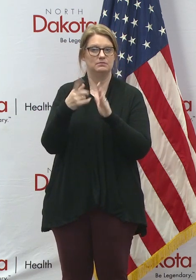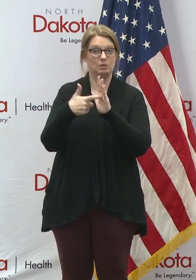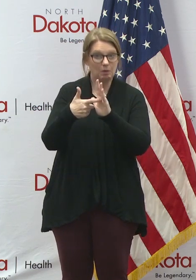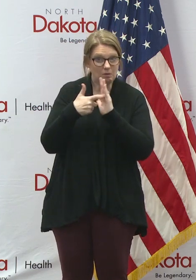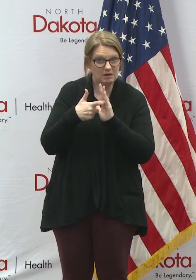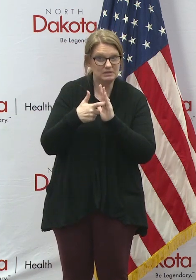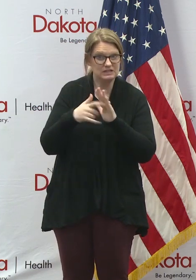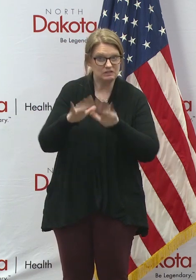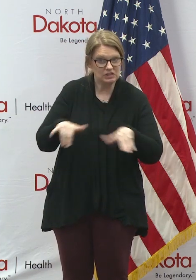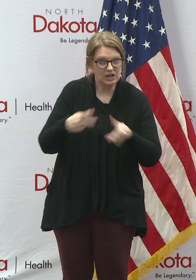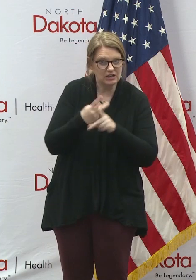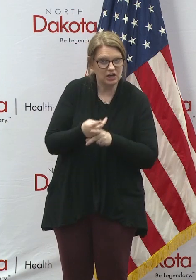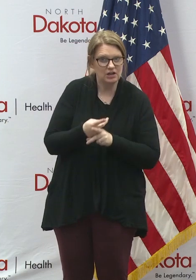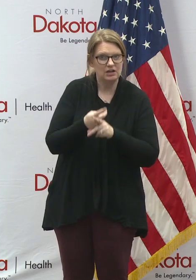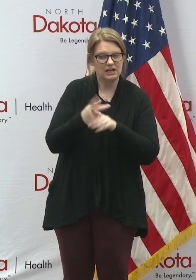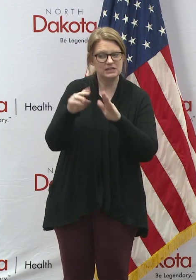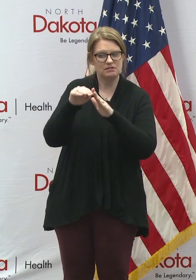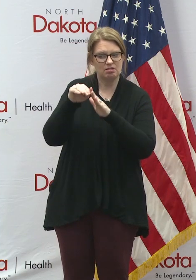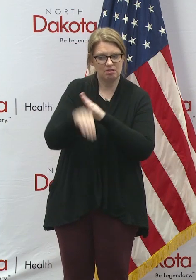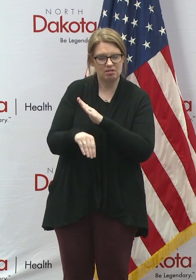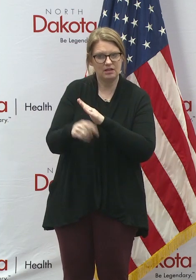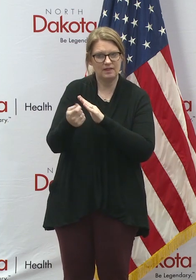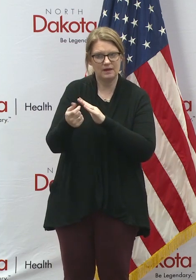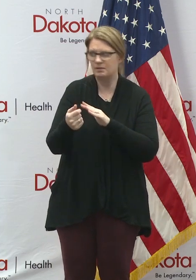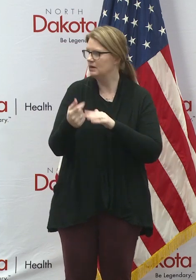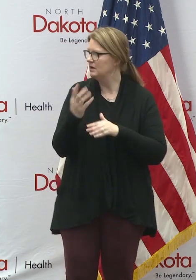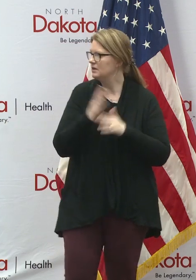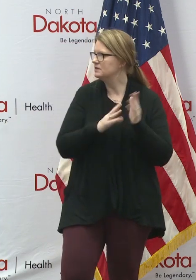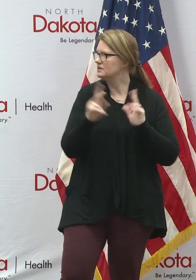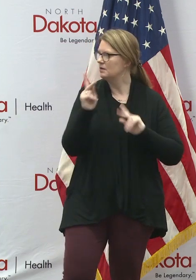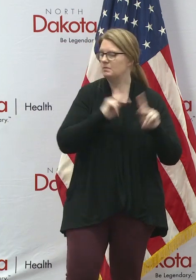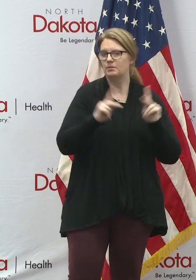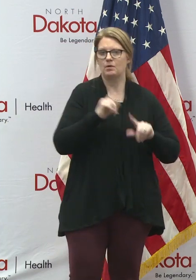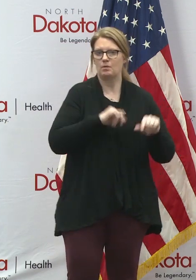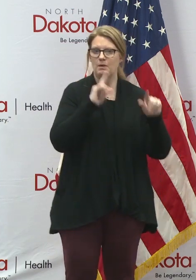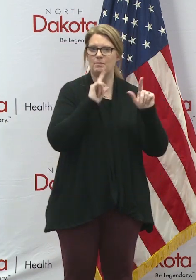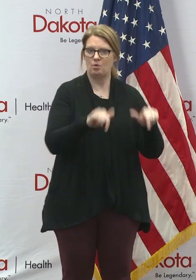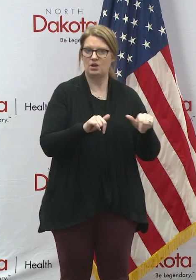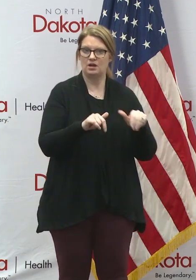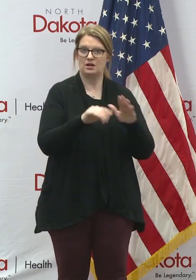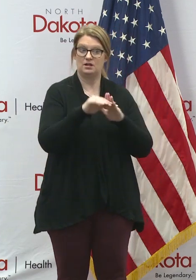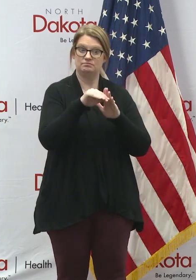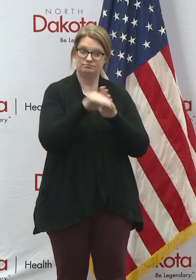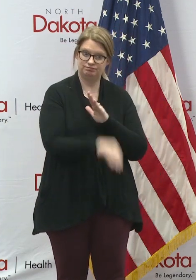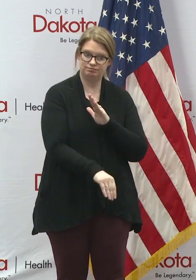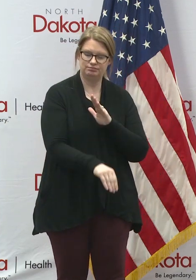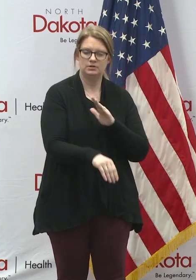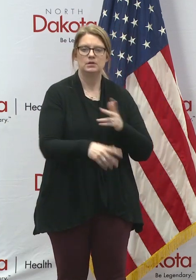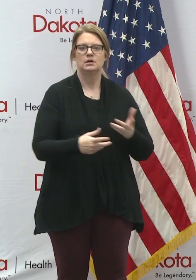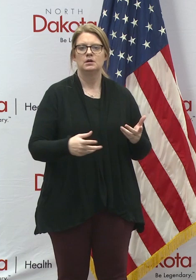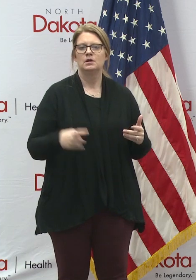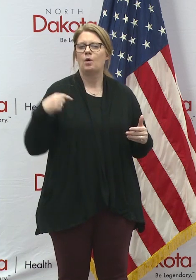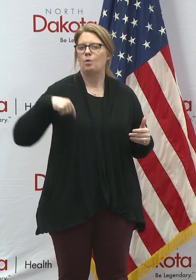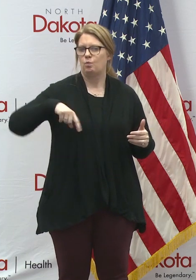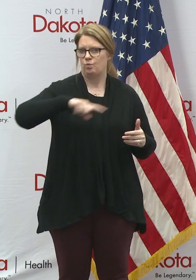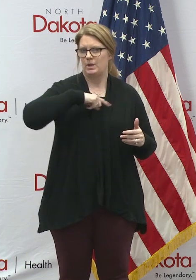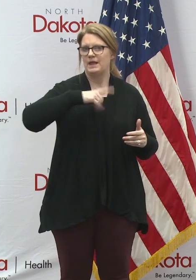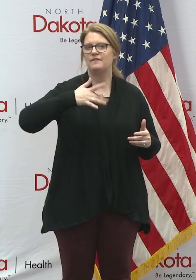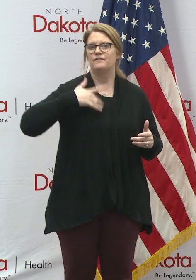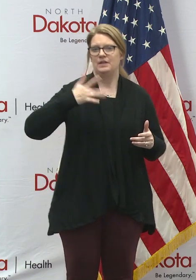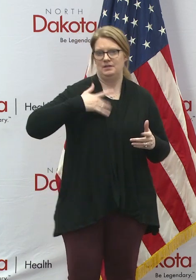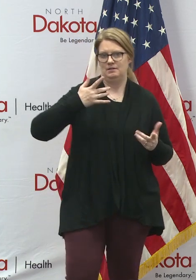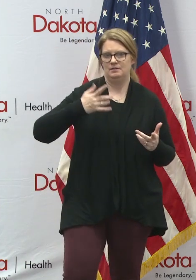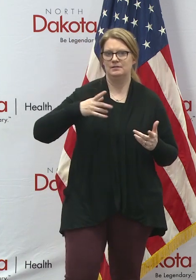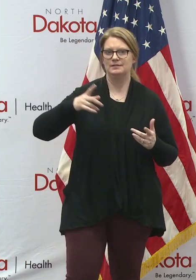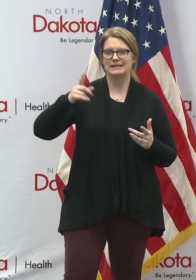in the state. And some of the people are reporting a substantial drop in childcare. We believe that the needs that